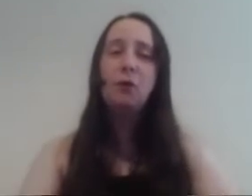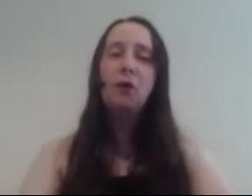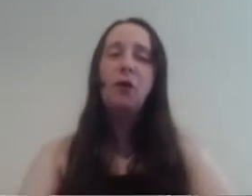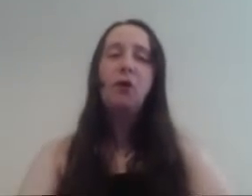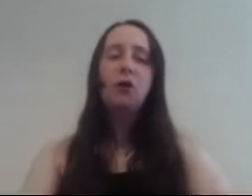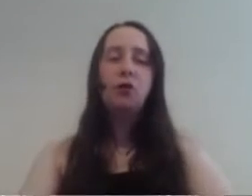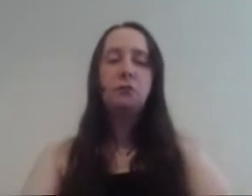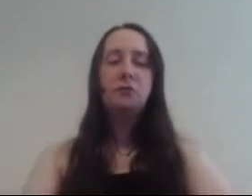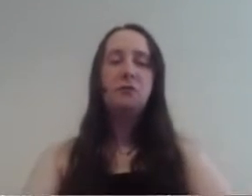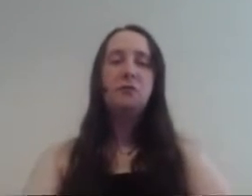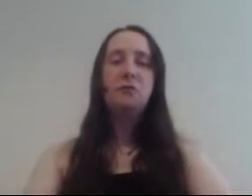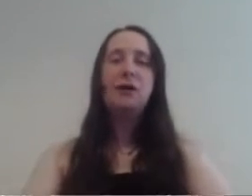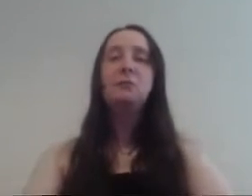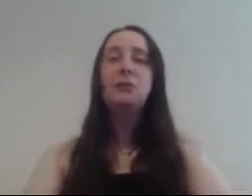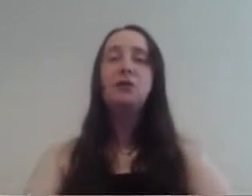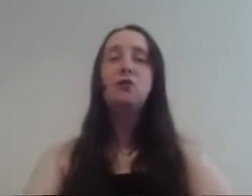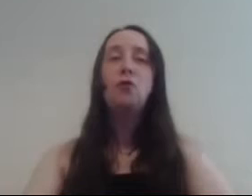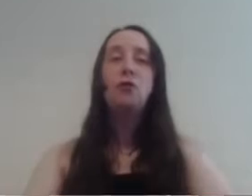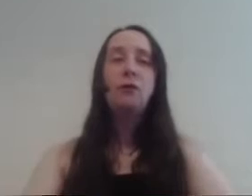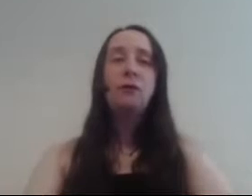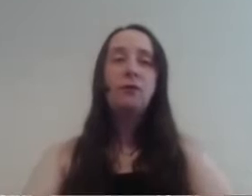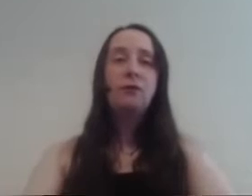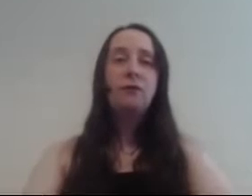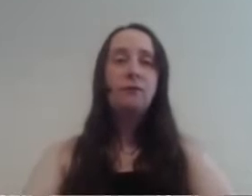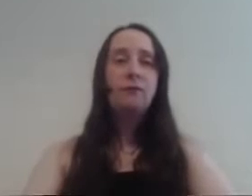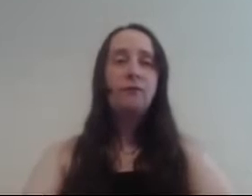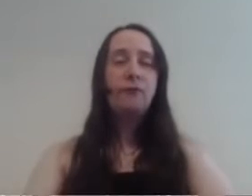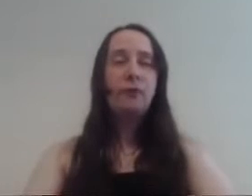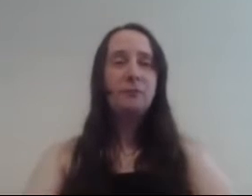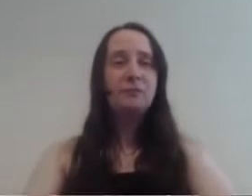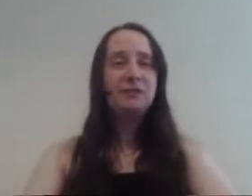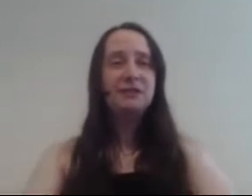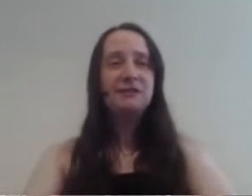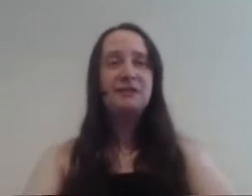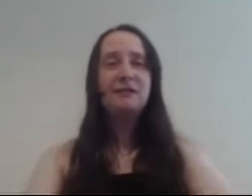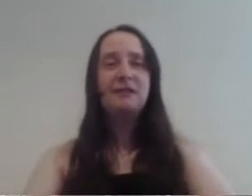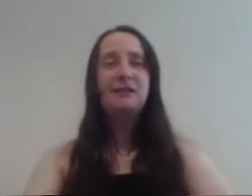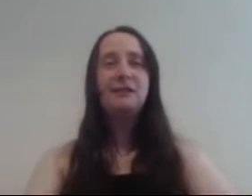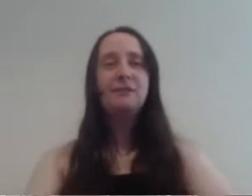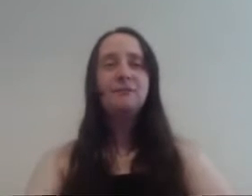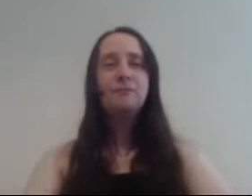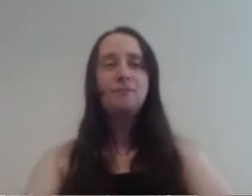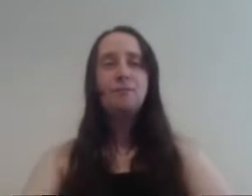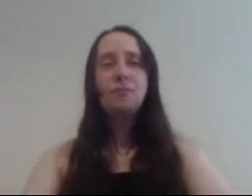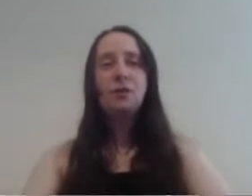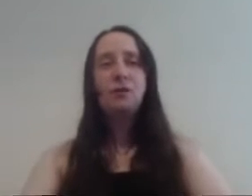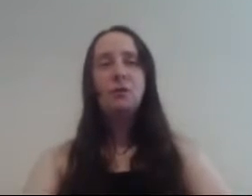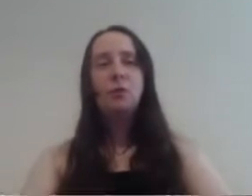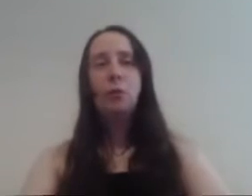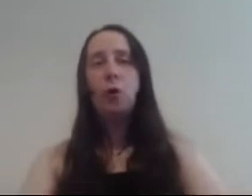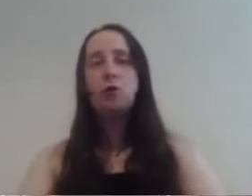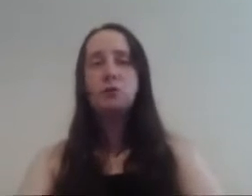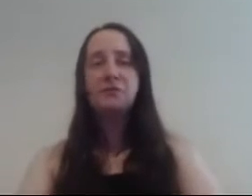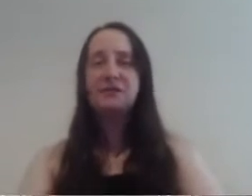as we did know from season three Walsh was